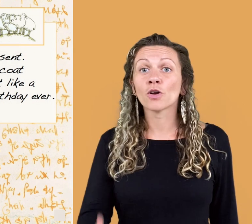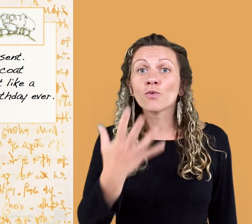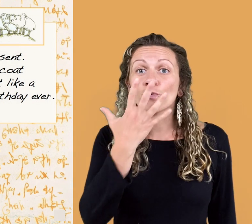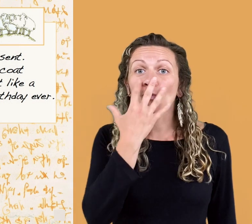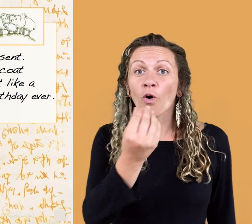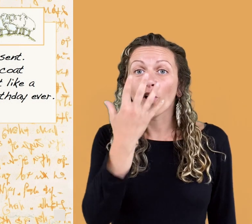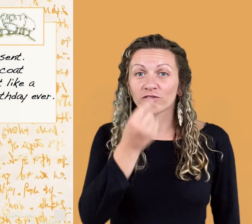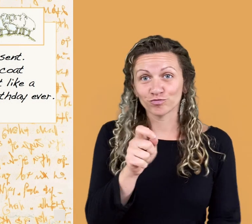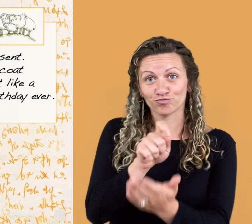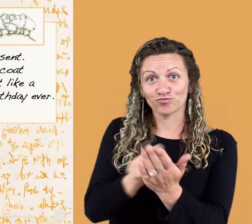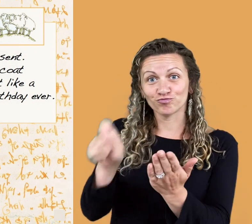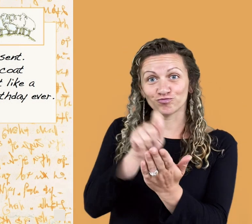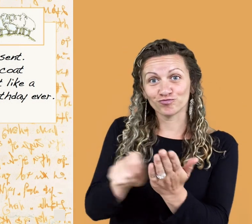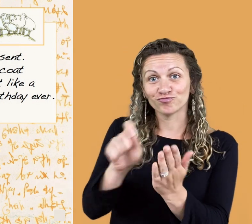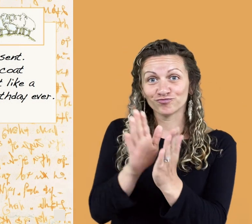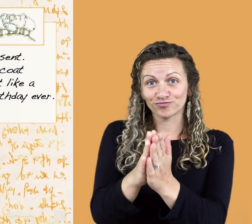Wolf wrote in his diary,